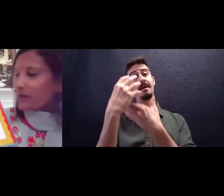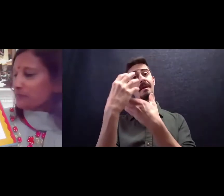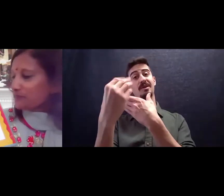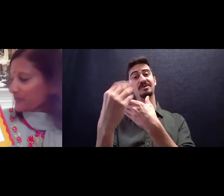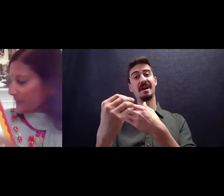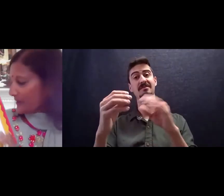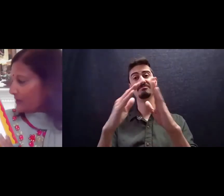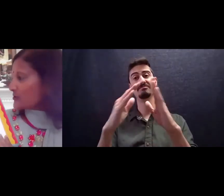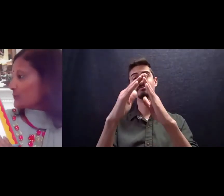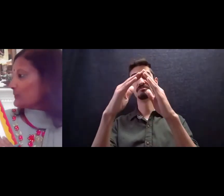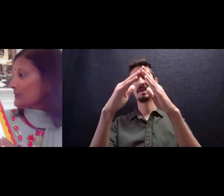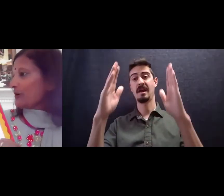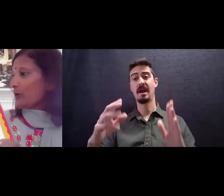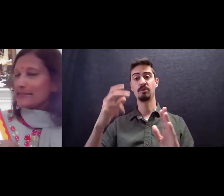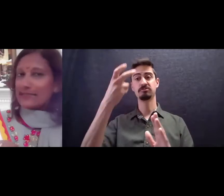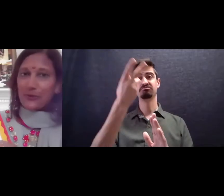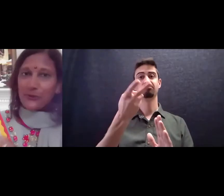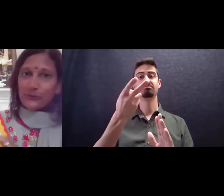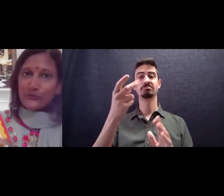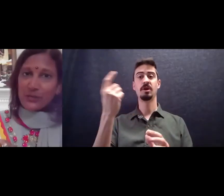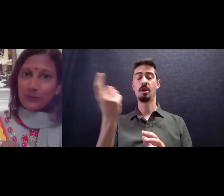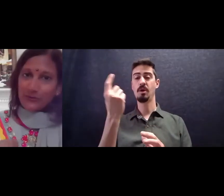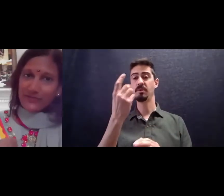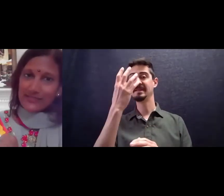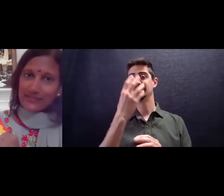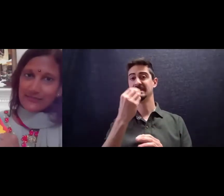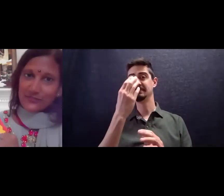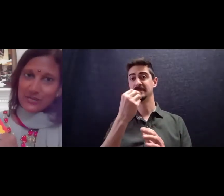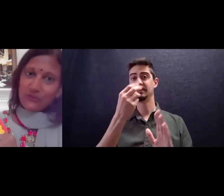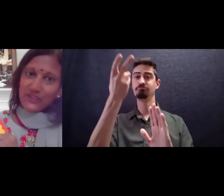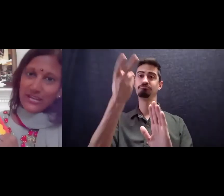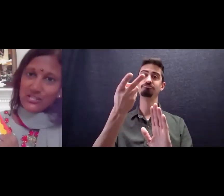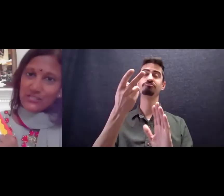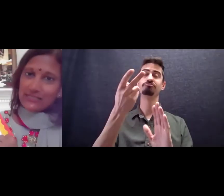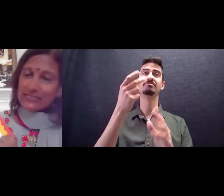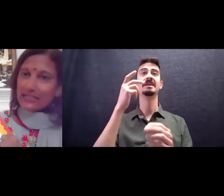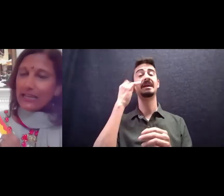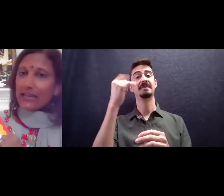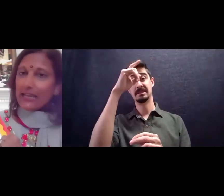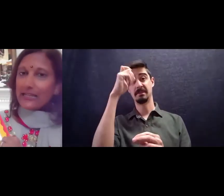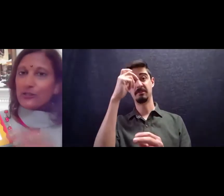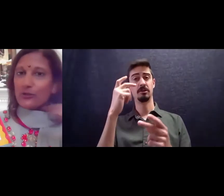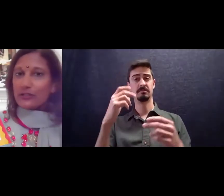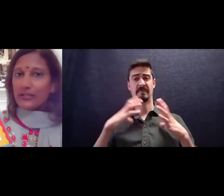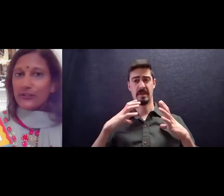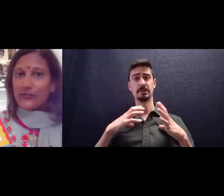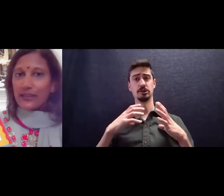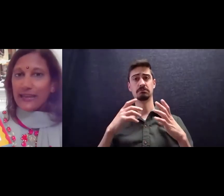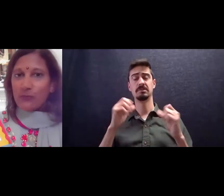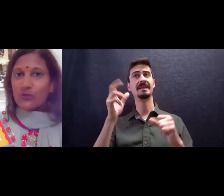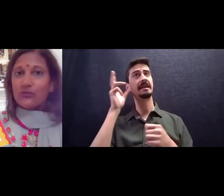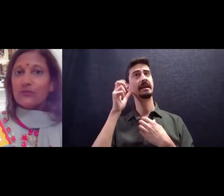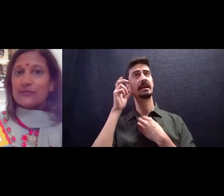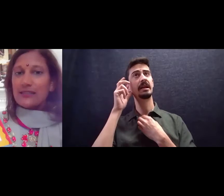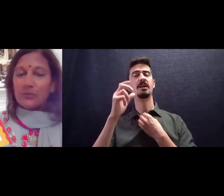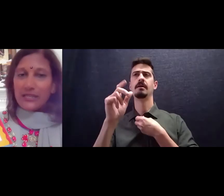rooftop so we would always sleep on the rooftop we would visit for summer vacations and you can hear the